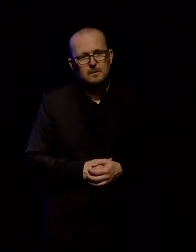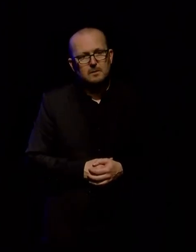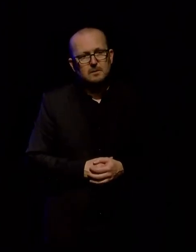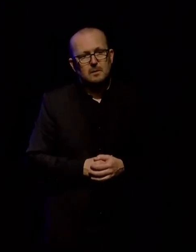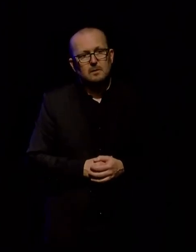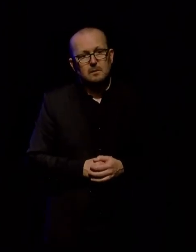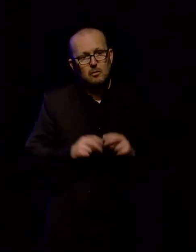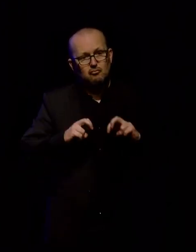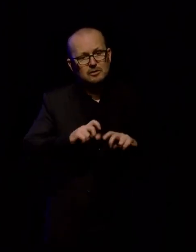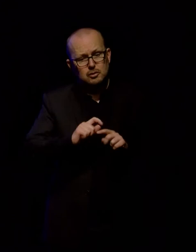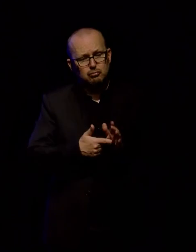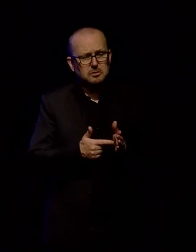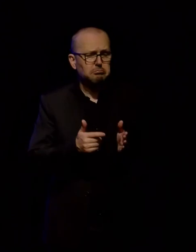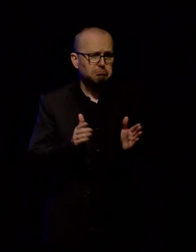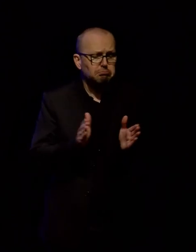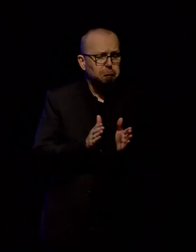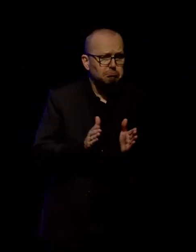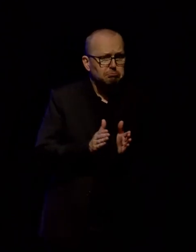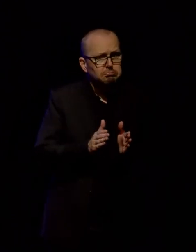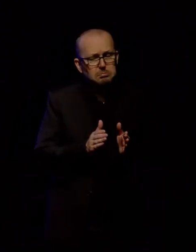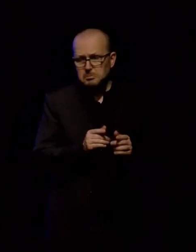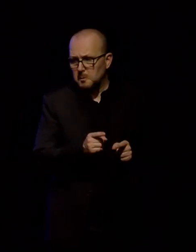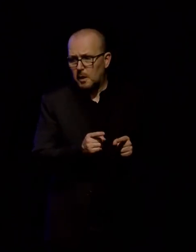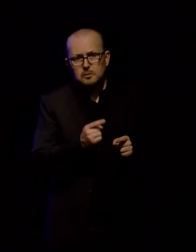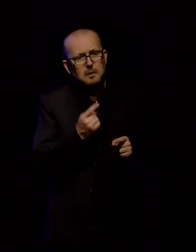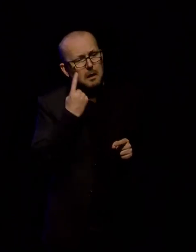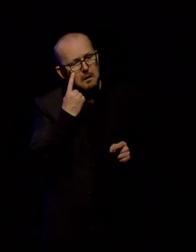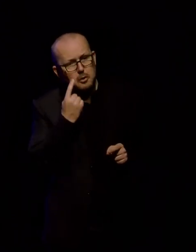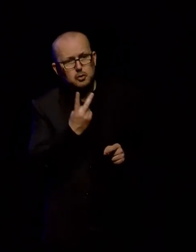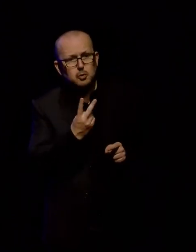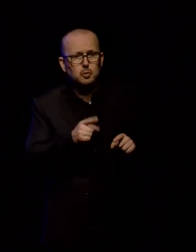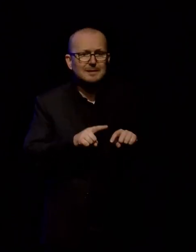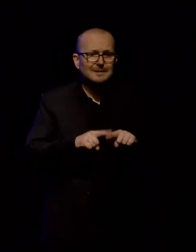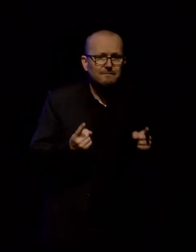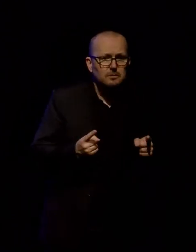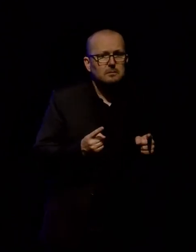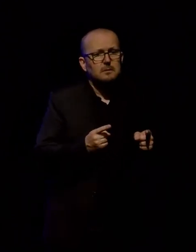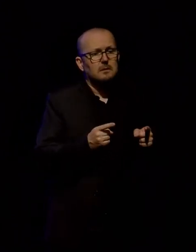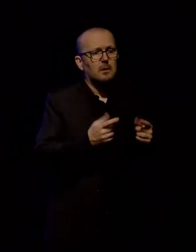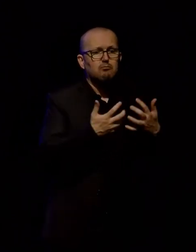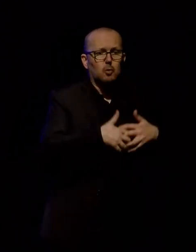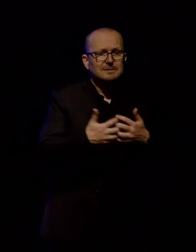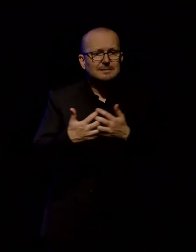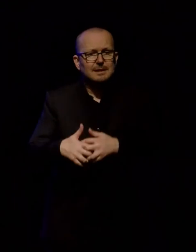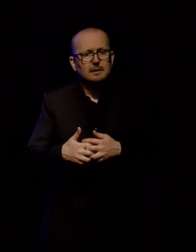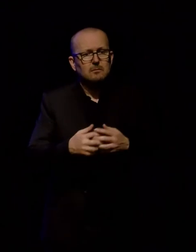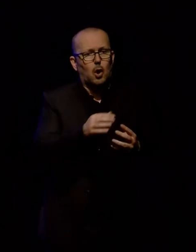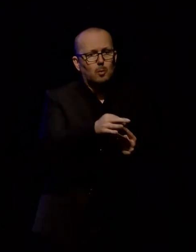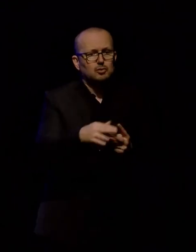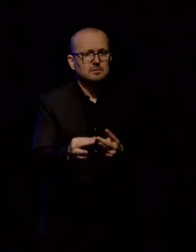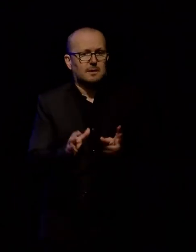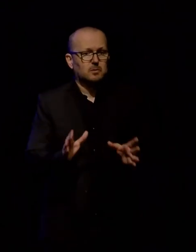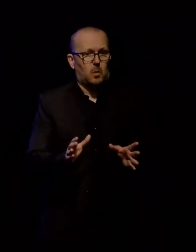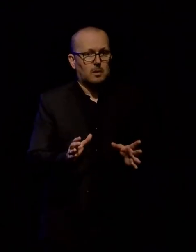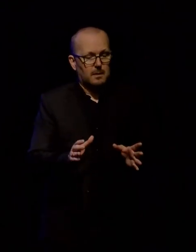just want to research and test two different automated optical disc processing solutions for use by the digital archivists. And by automating optical disc processing,